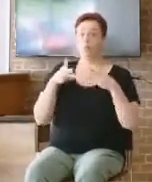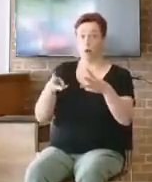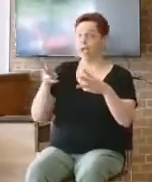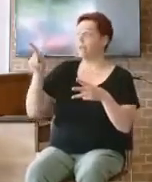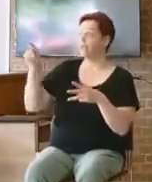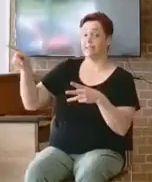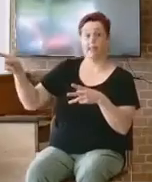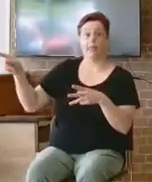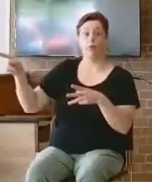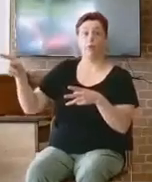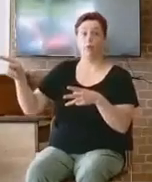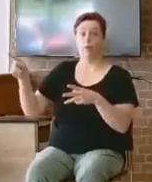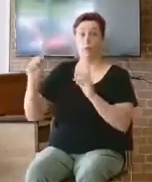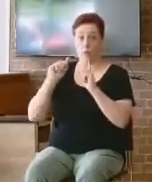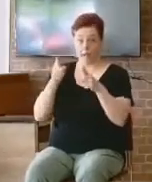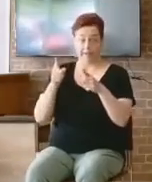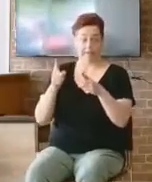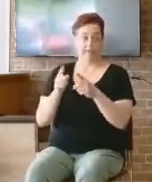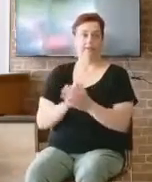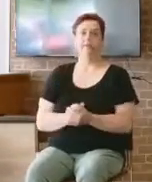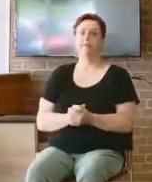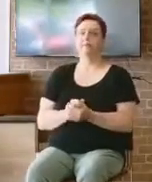Samuel, we've been preaching through this.